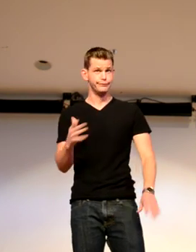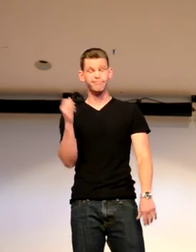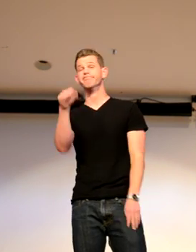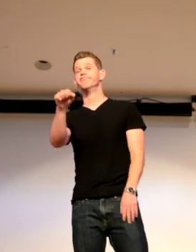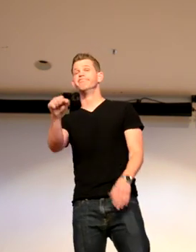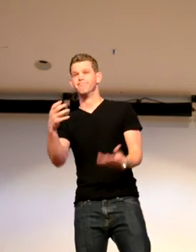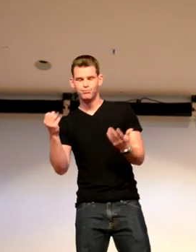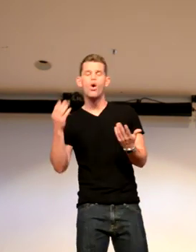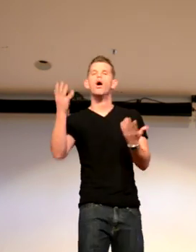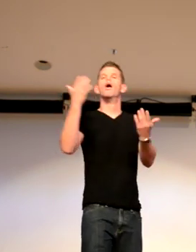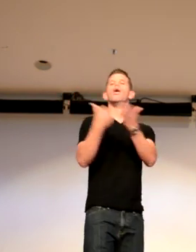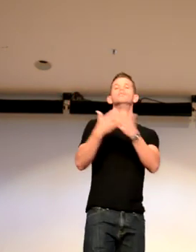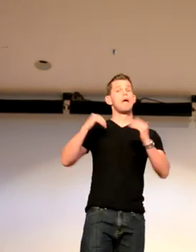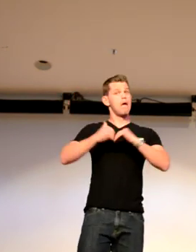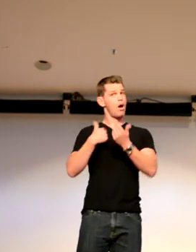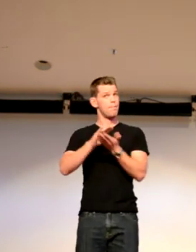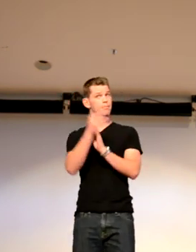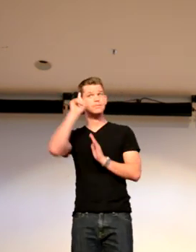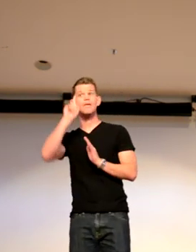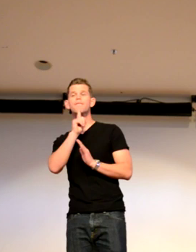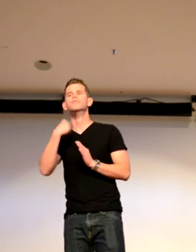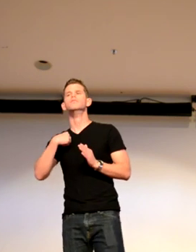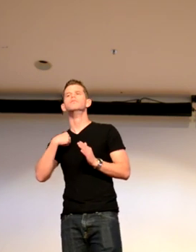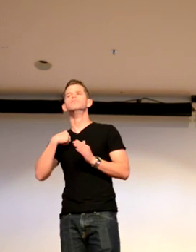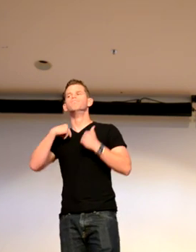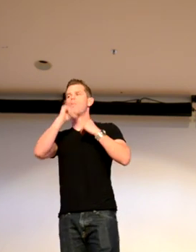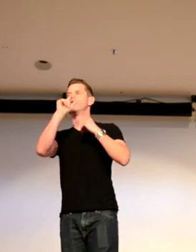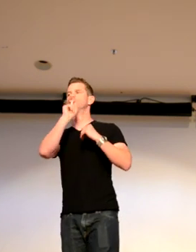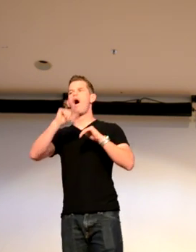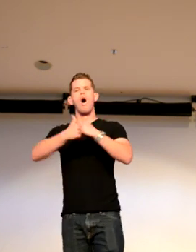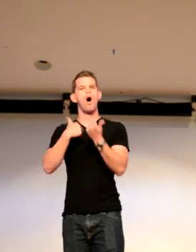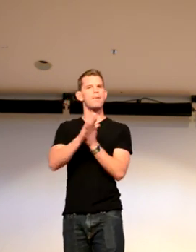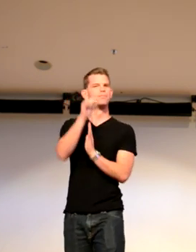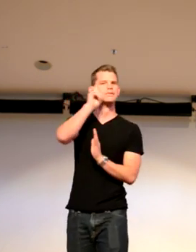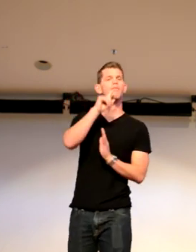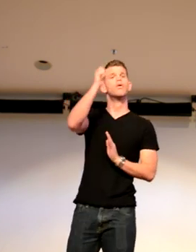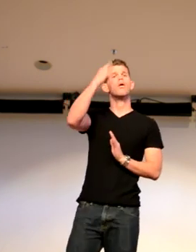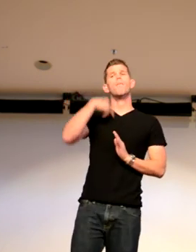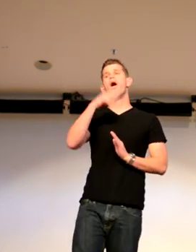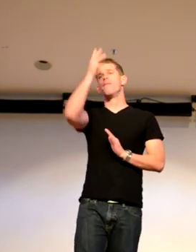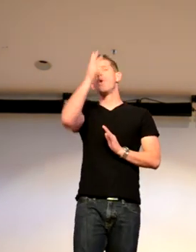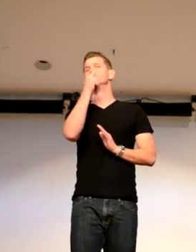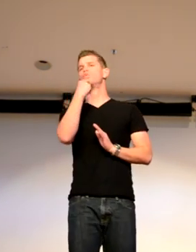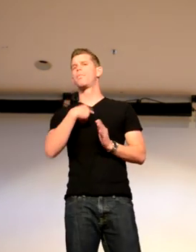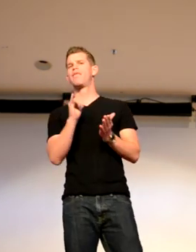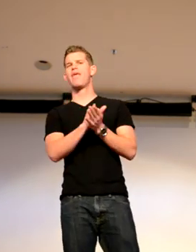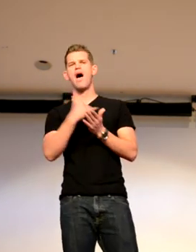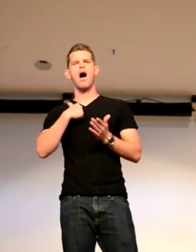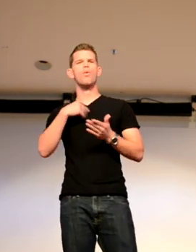just sign it out. I said, Ryan Lane? Yes. How did I become deaf? I'm not really sure about how I became deaf, but my parents told me